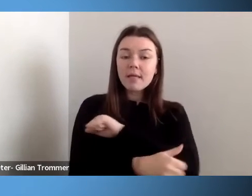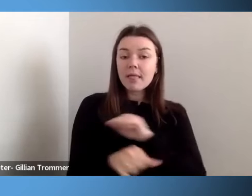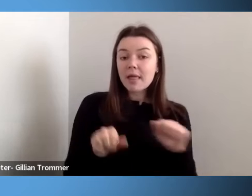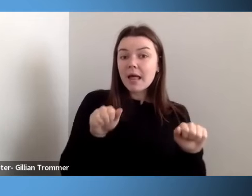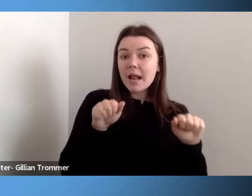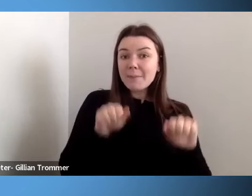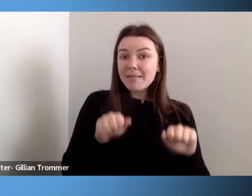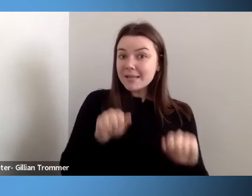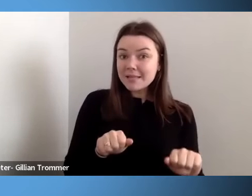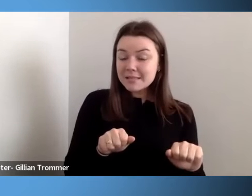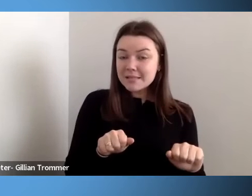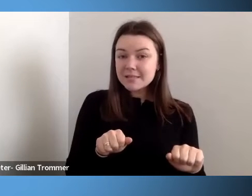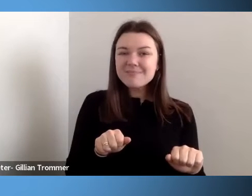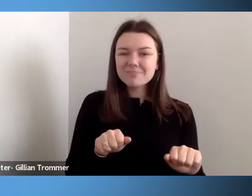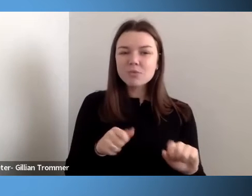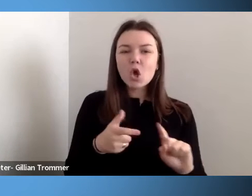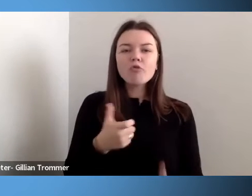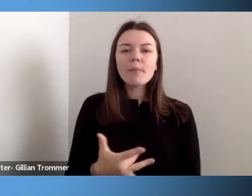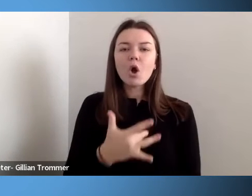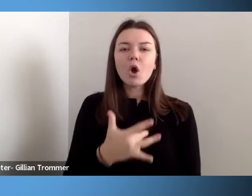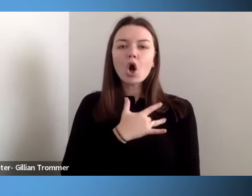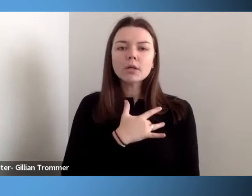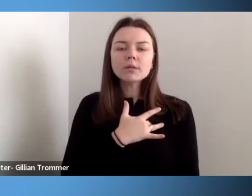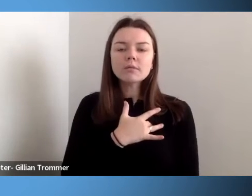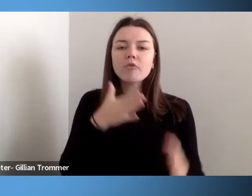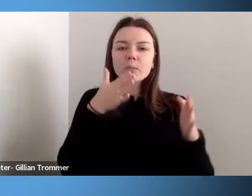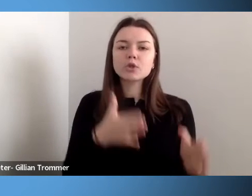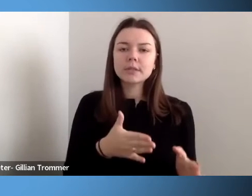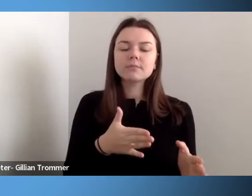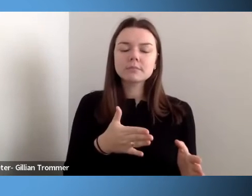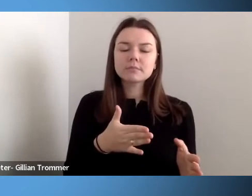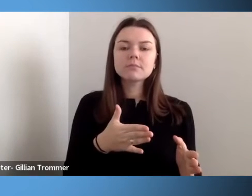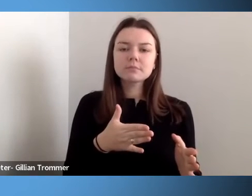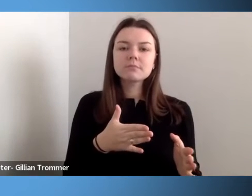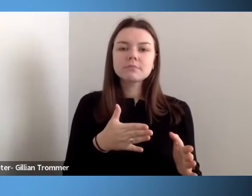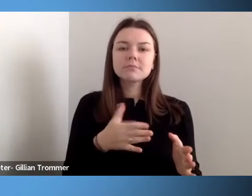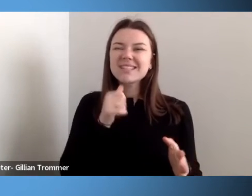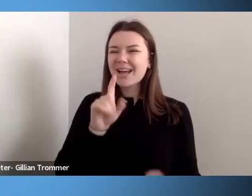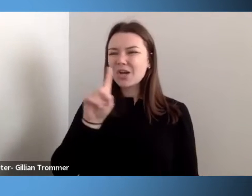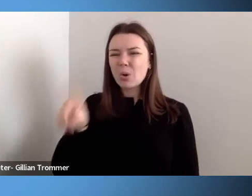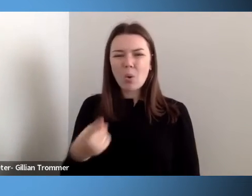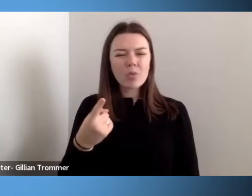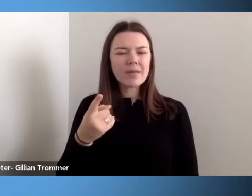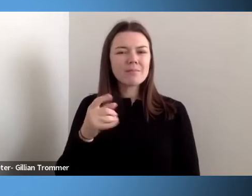of an individual, not solely by their ambulatory skills.